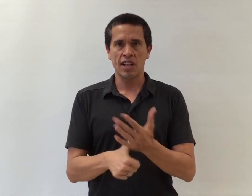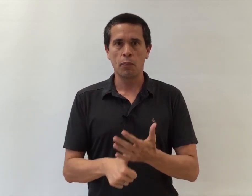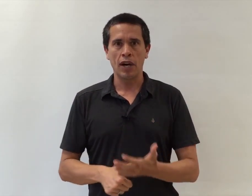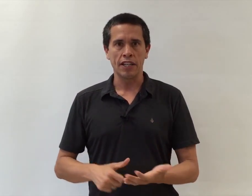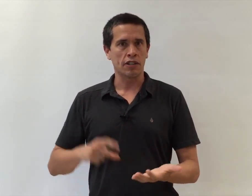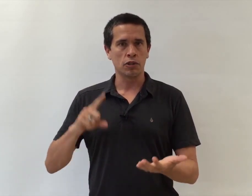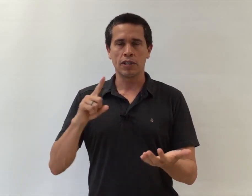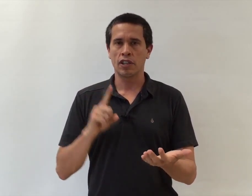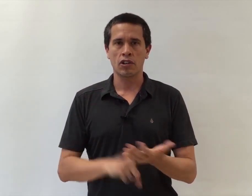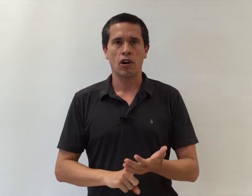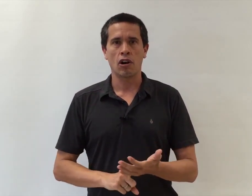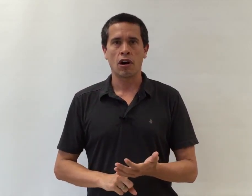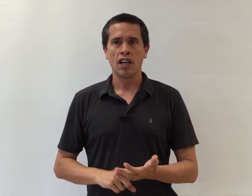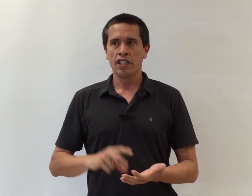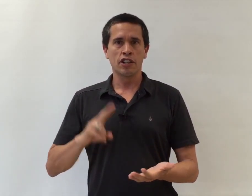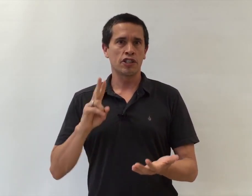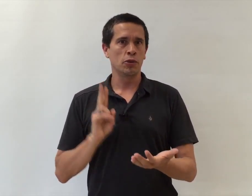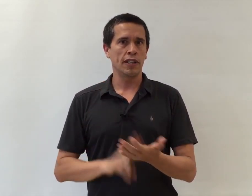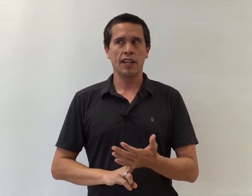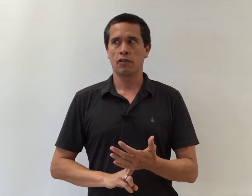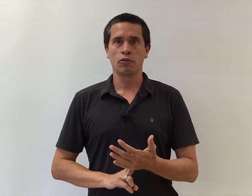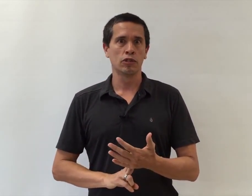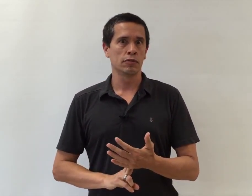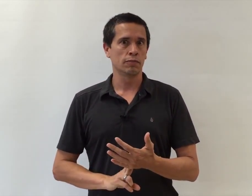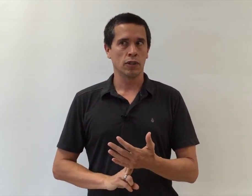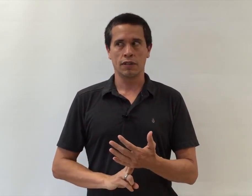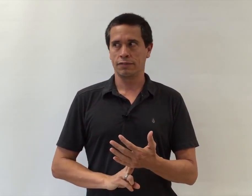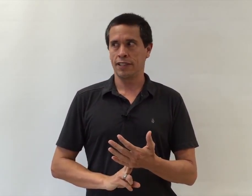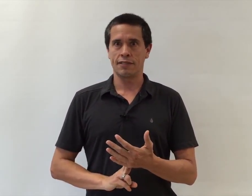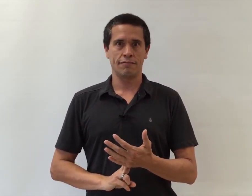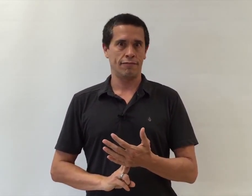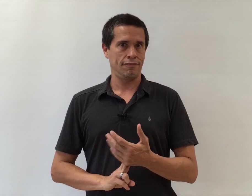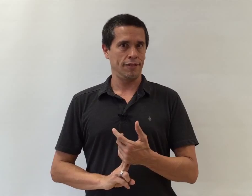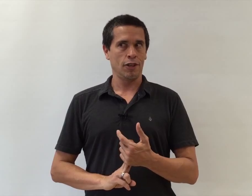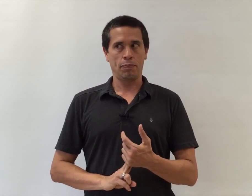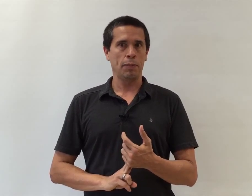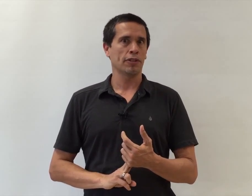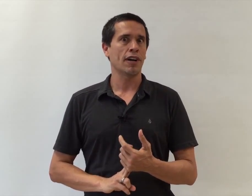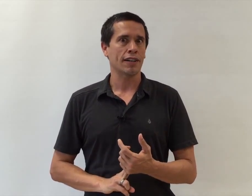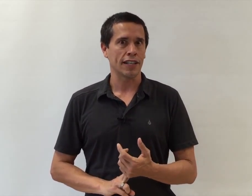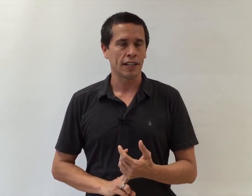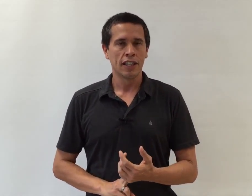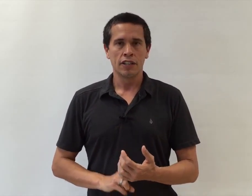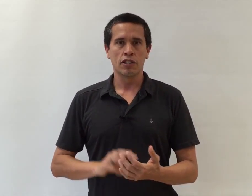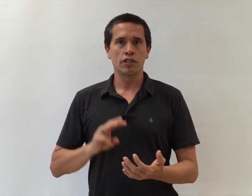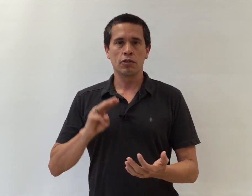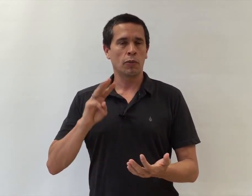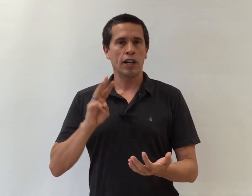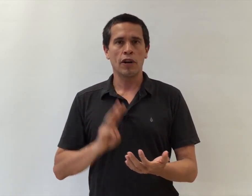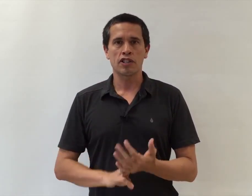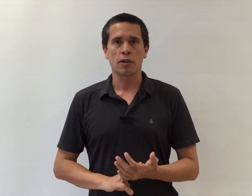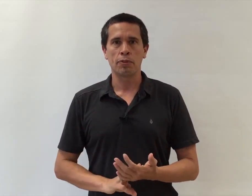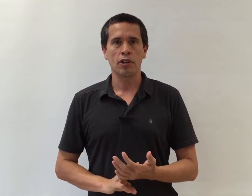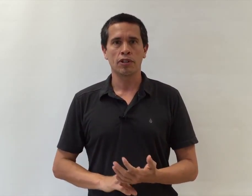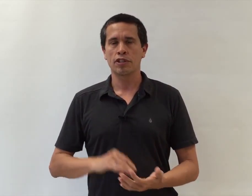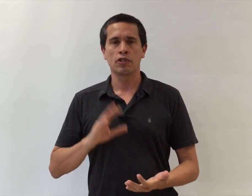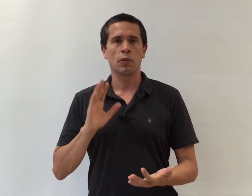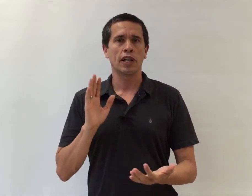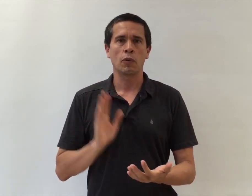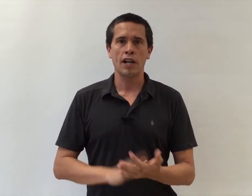subway you can do it in your car you could do it in a room where it's you know people are talking you could do it while you're at your computer you could do it while you're